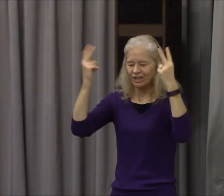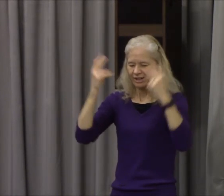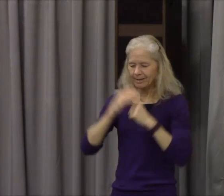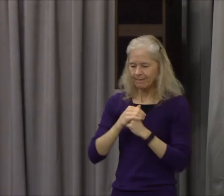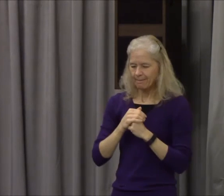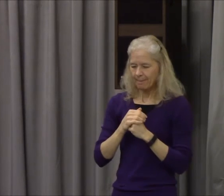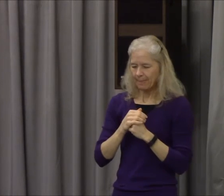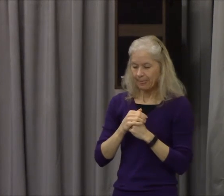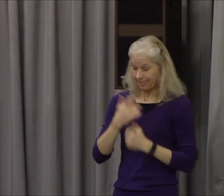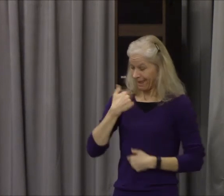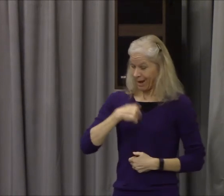probably physical death